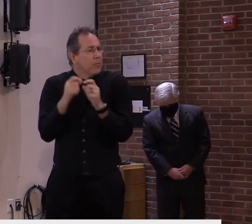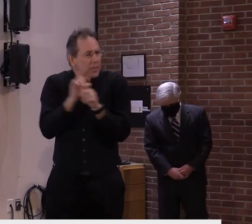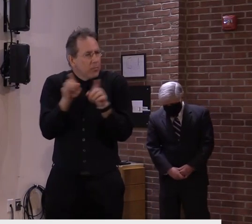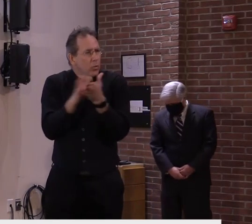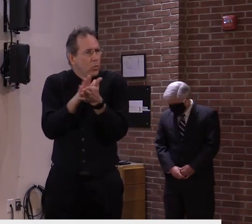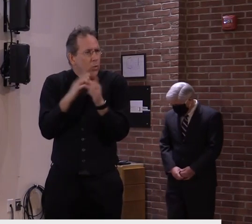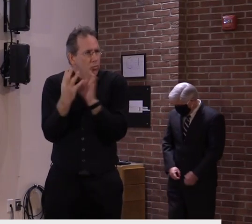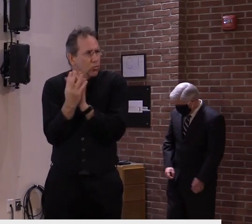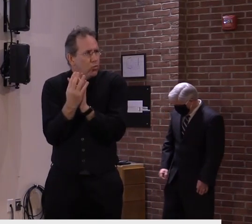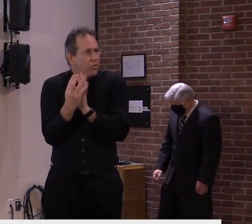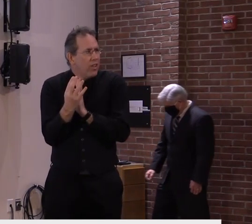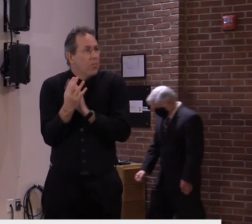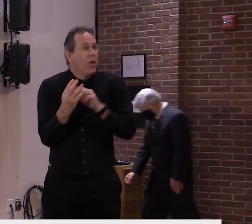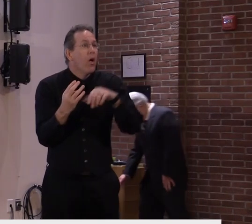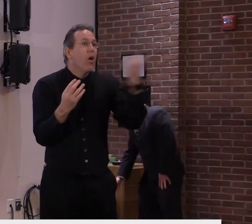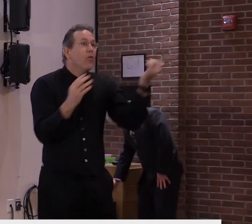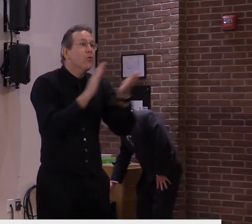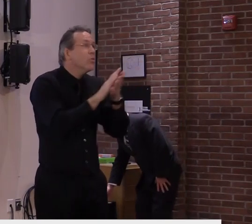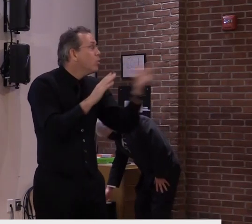school.